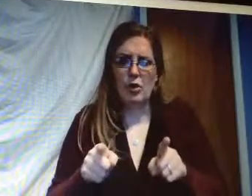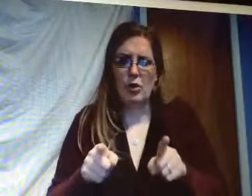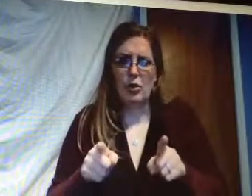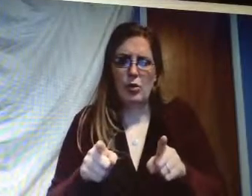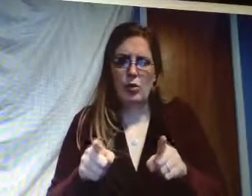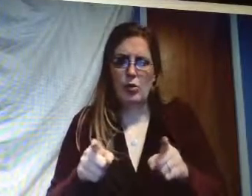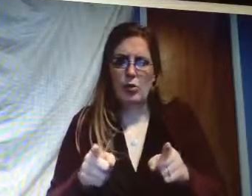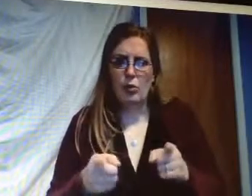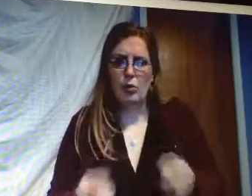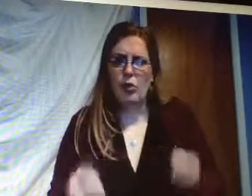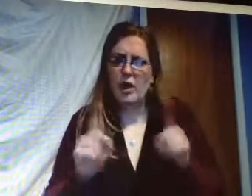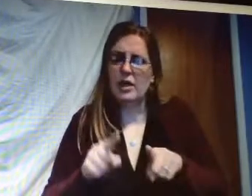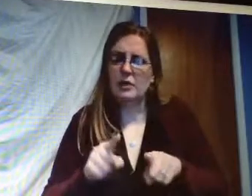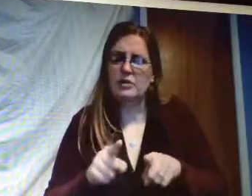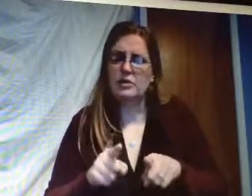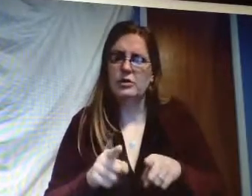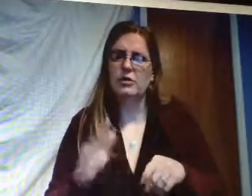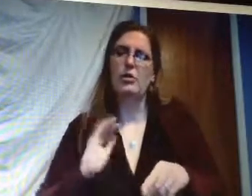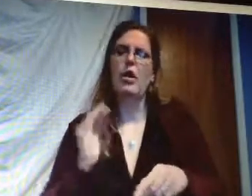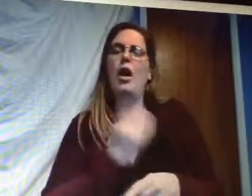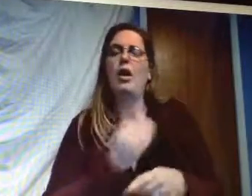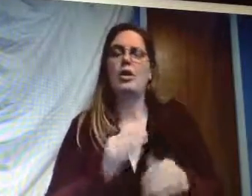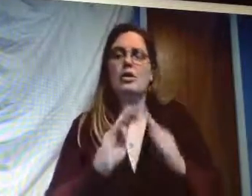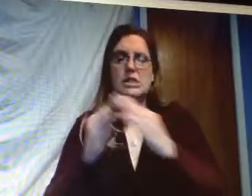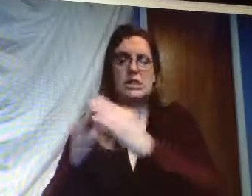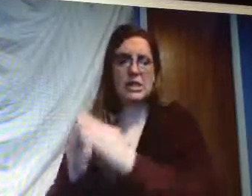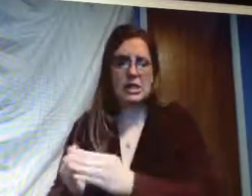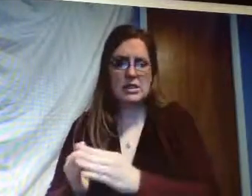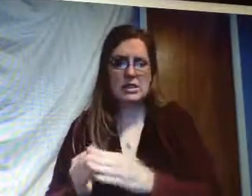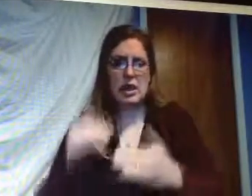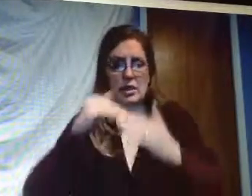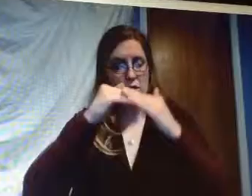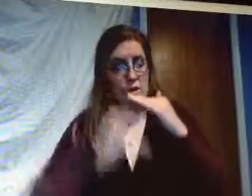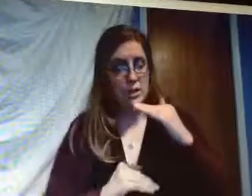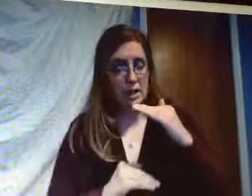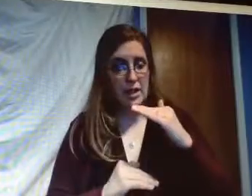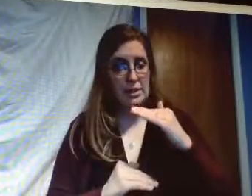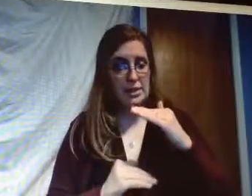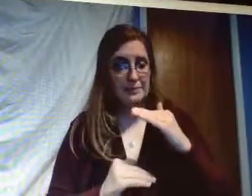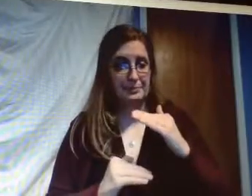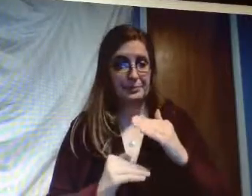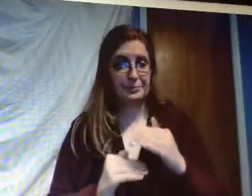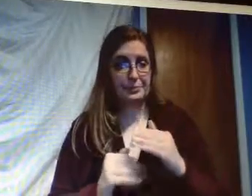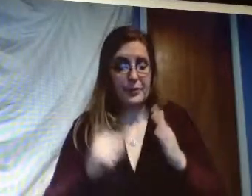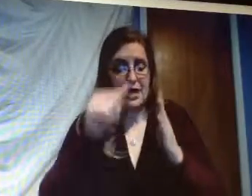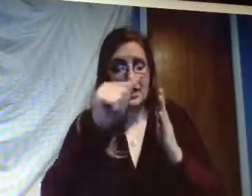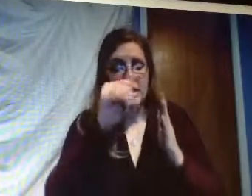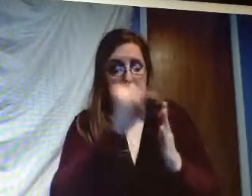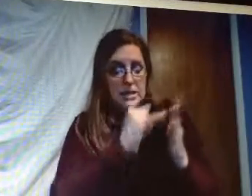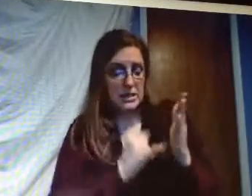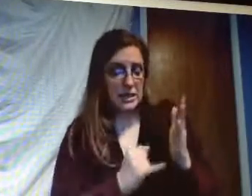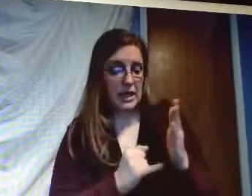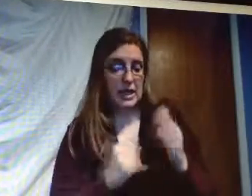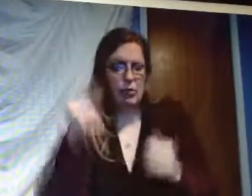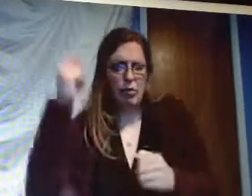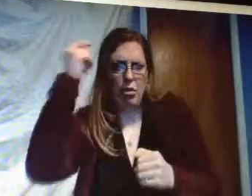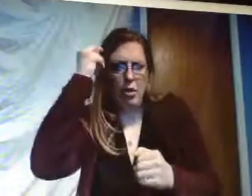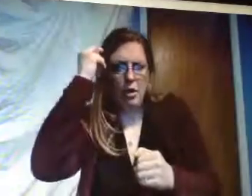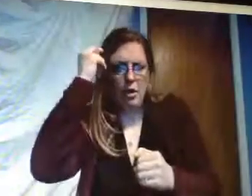they set up but what happens when our cities are less drawings